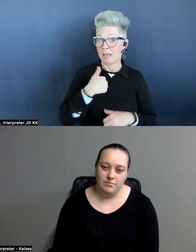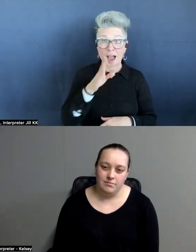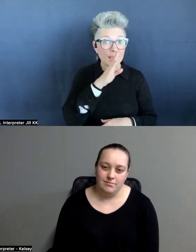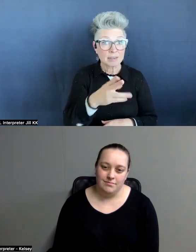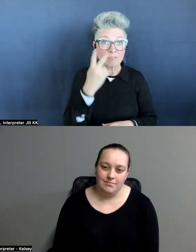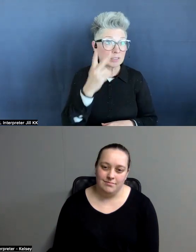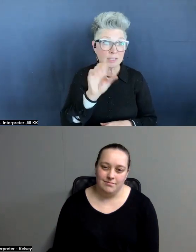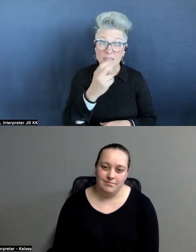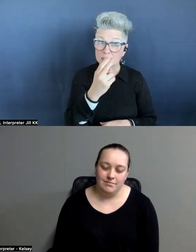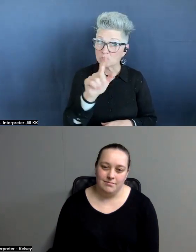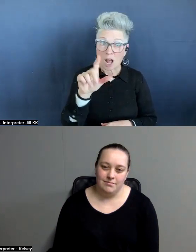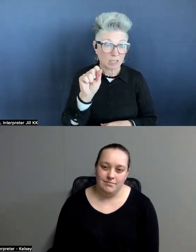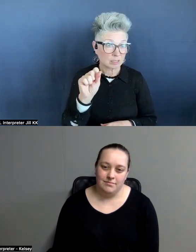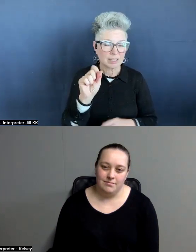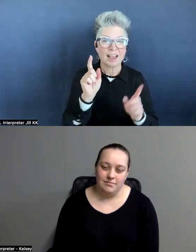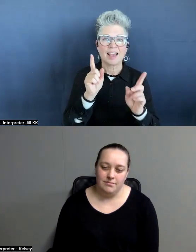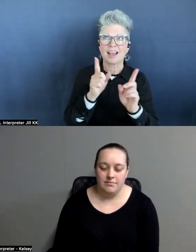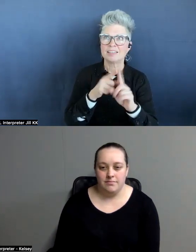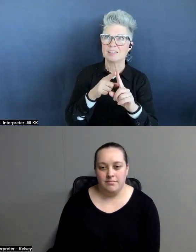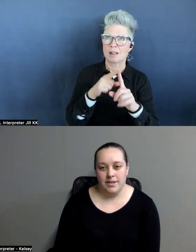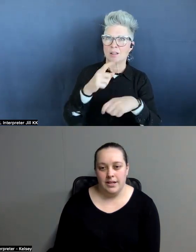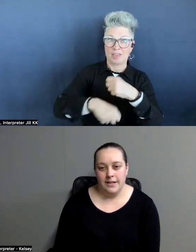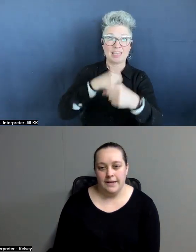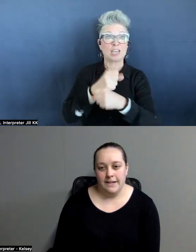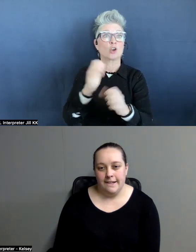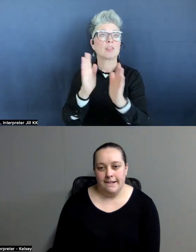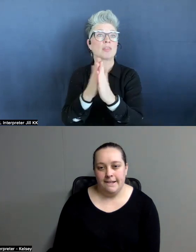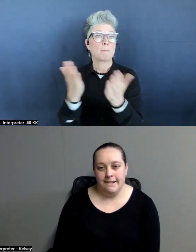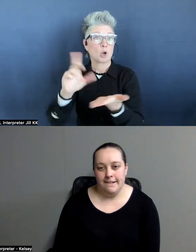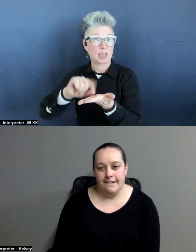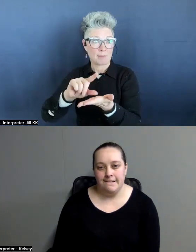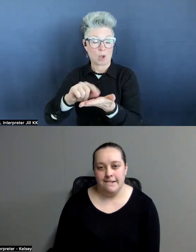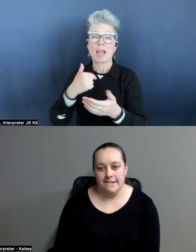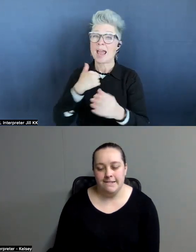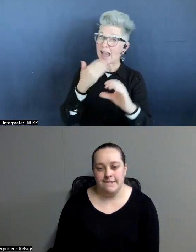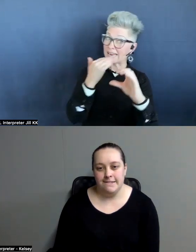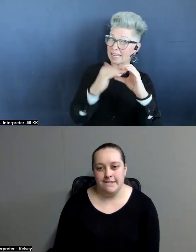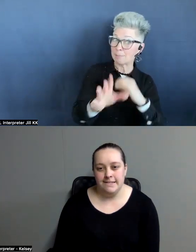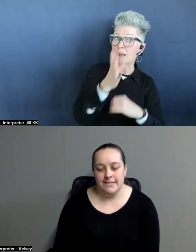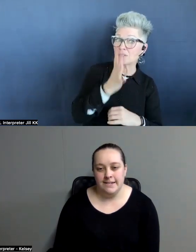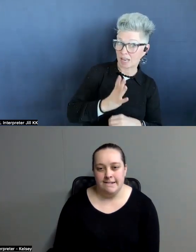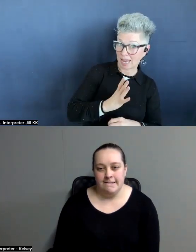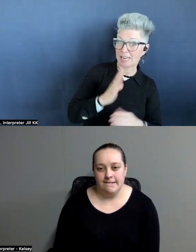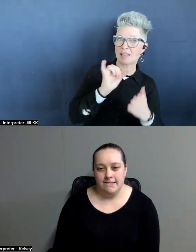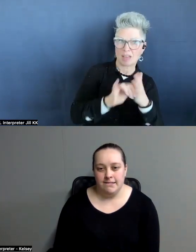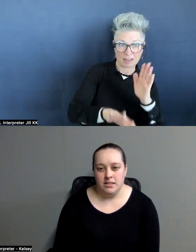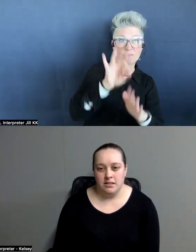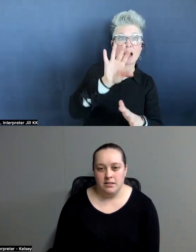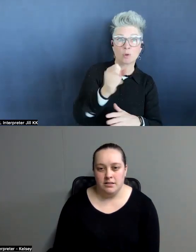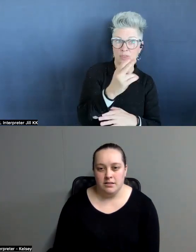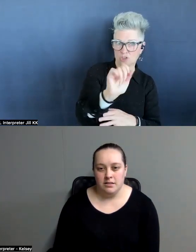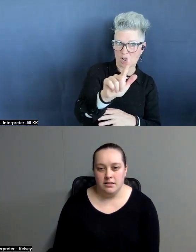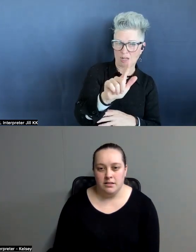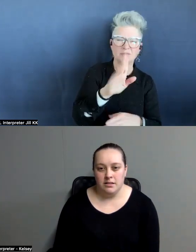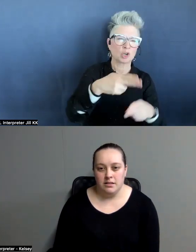shells until the year that the book came out. And I had emailed the lady that had found the shells, Judy,